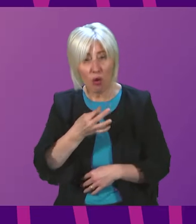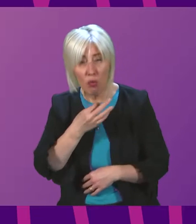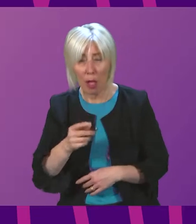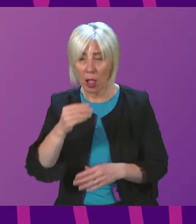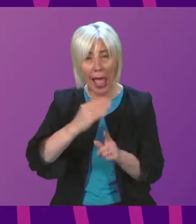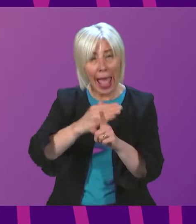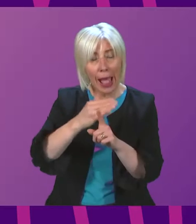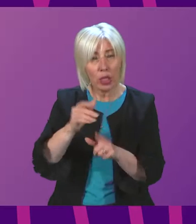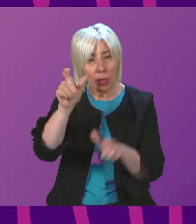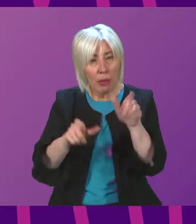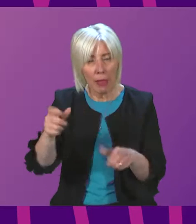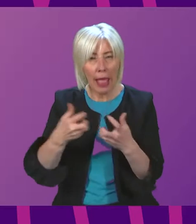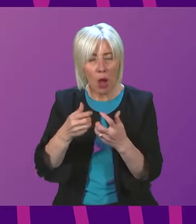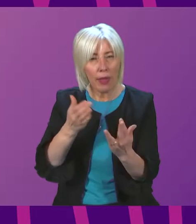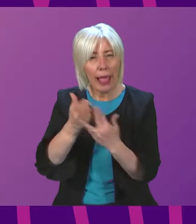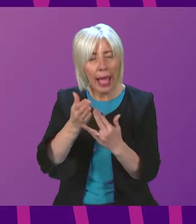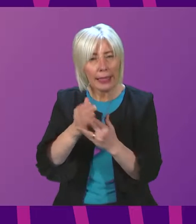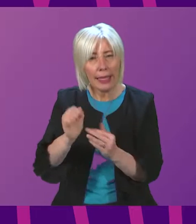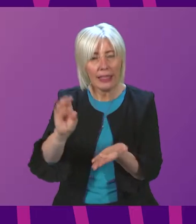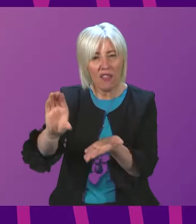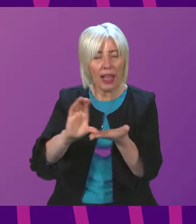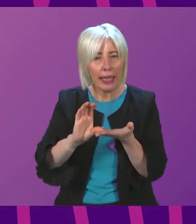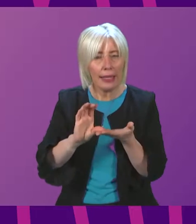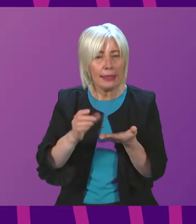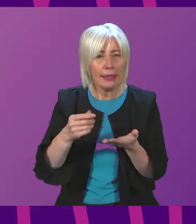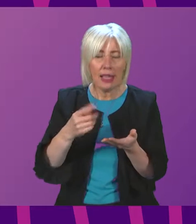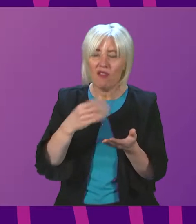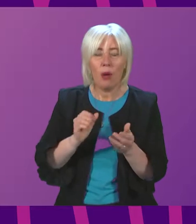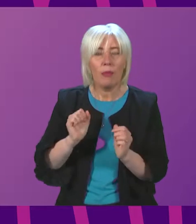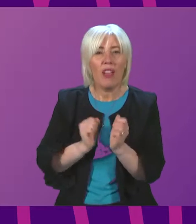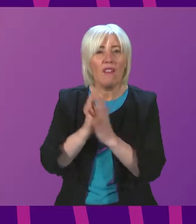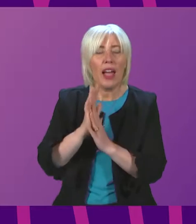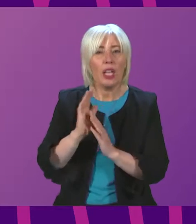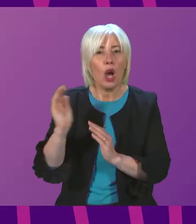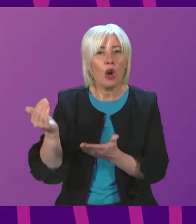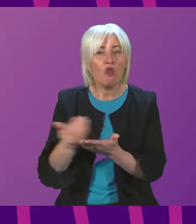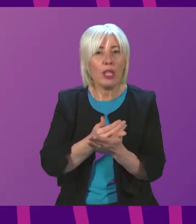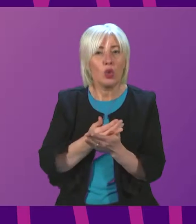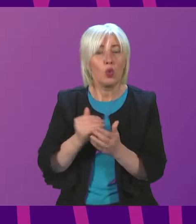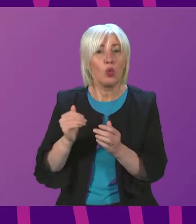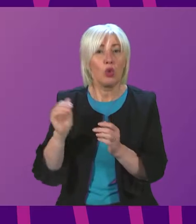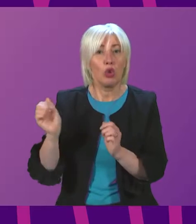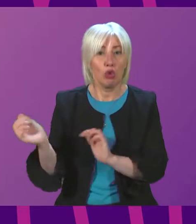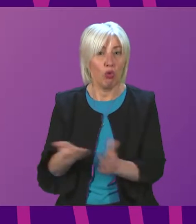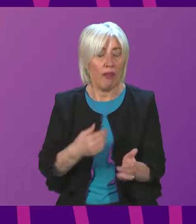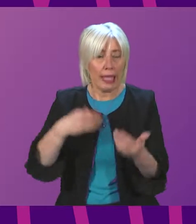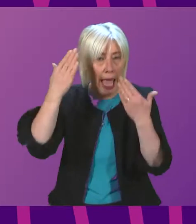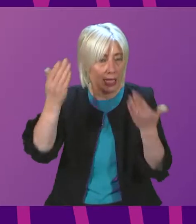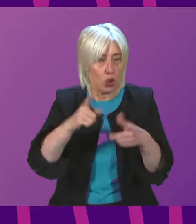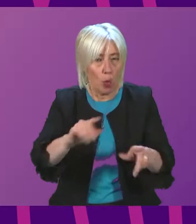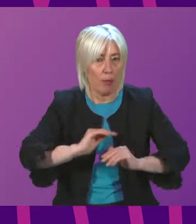access the financial support she's mentioned from the Fire and Rescue Service? I wasn't aware they were providing it. The Cabinet Secretary.